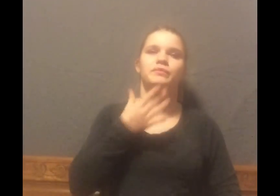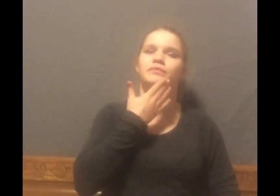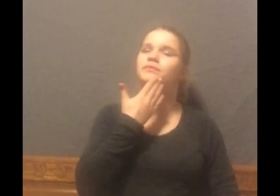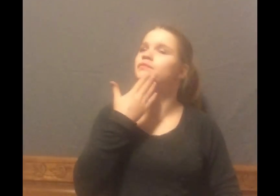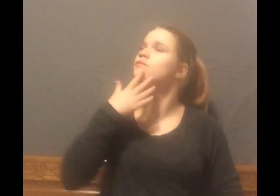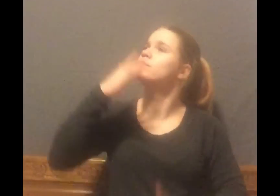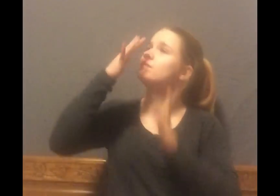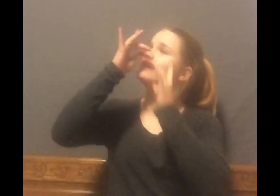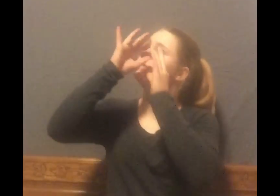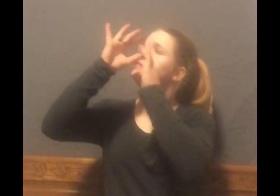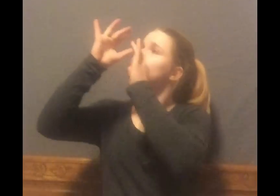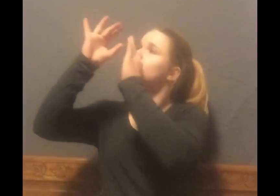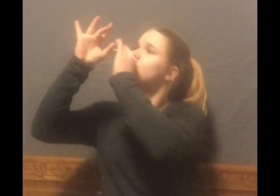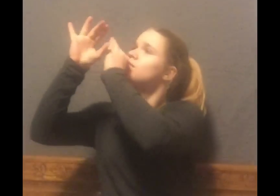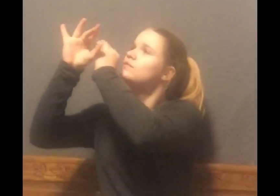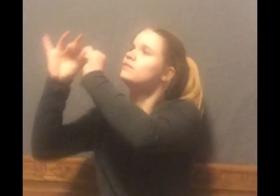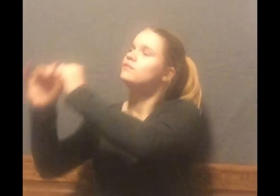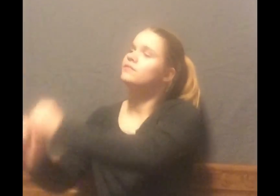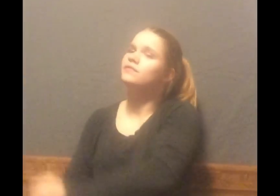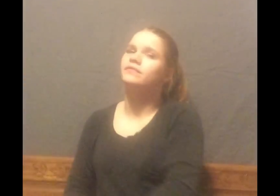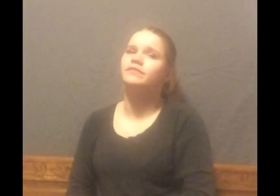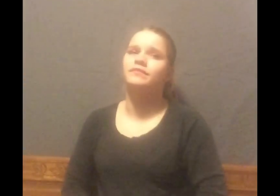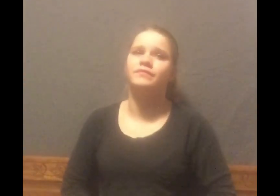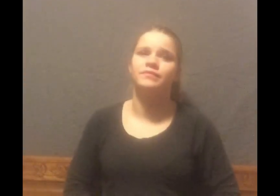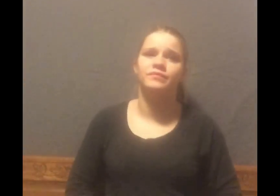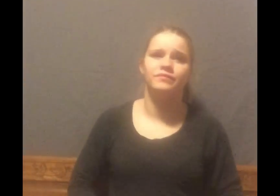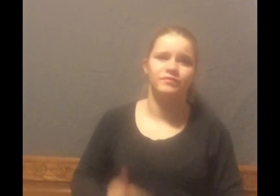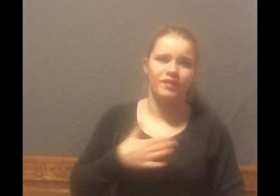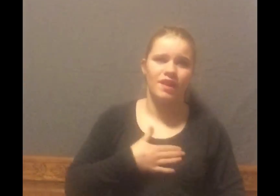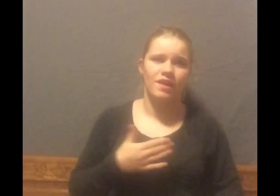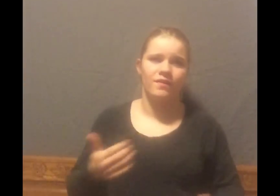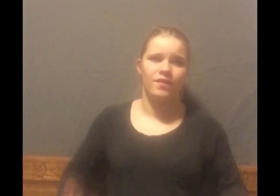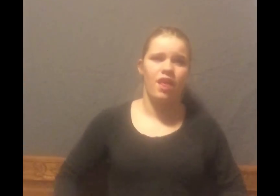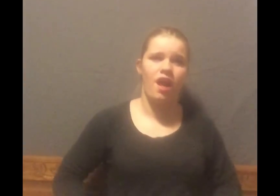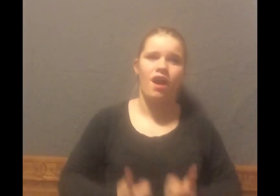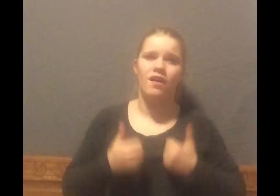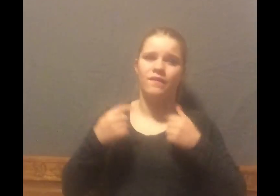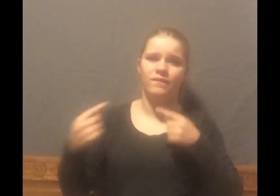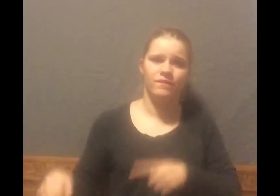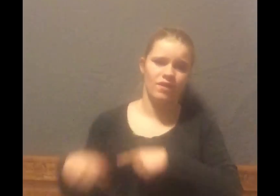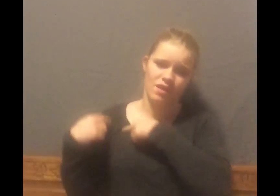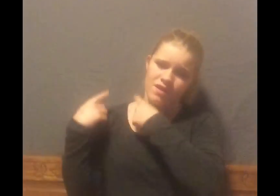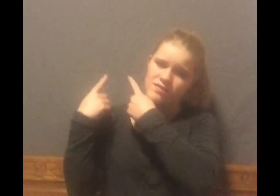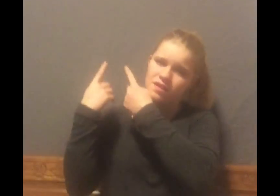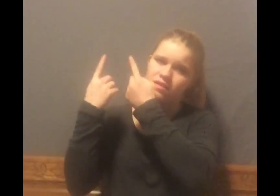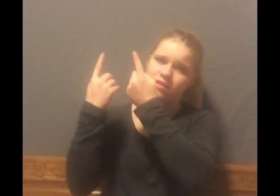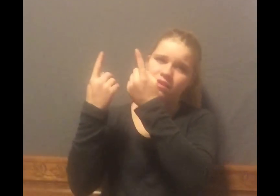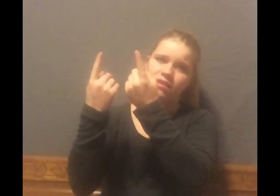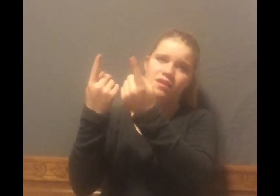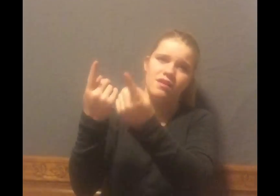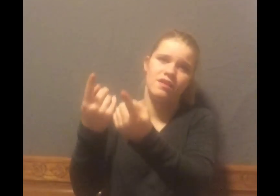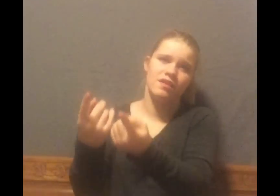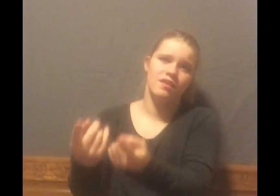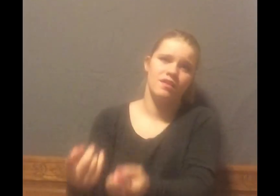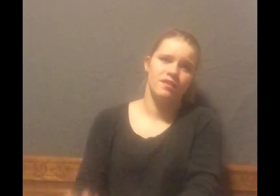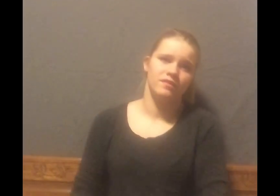one keeping me strong This is how my story's always gone